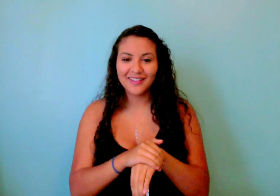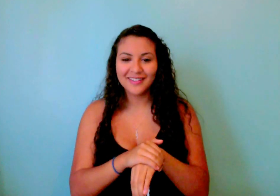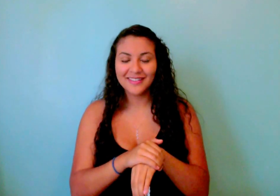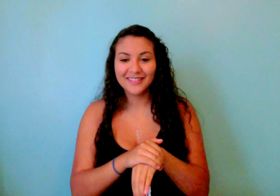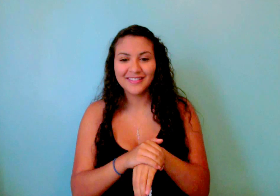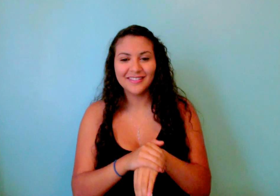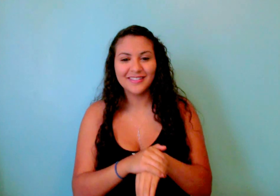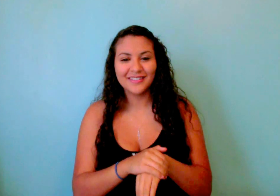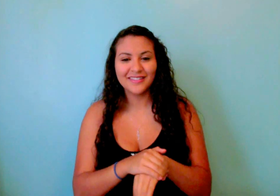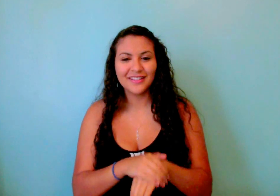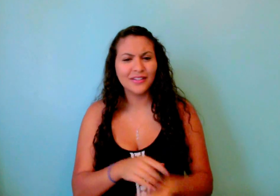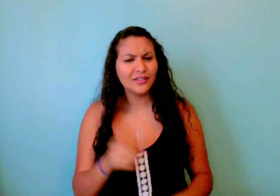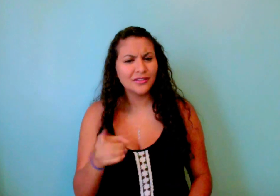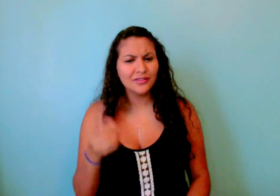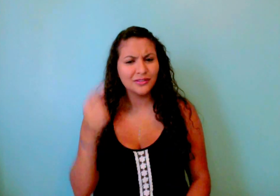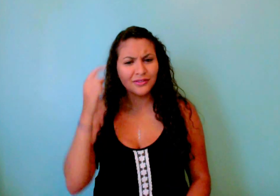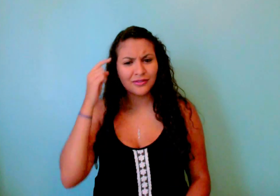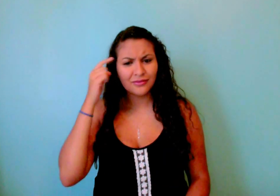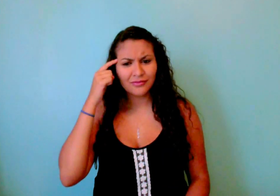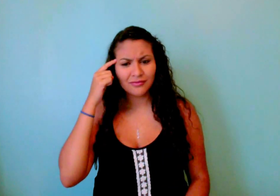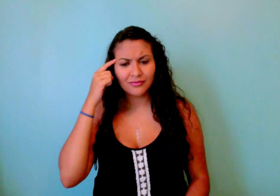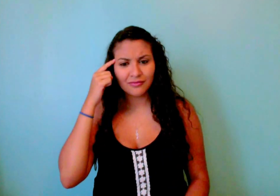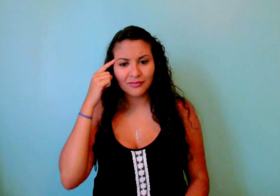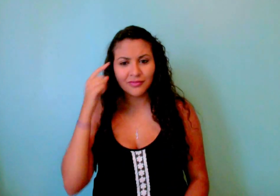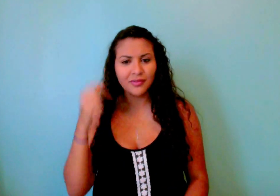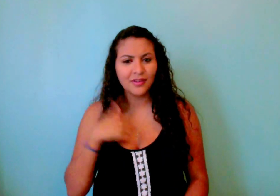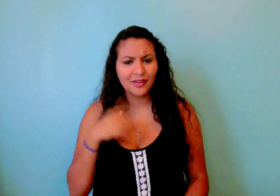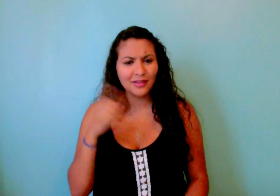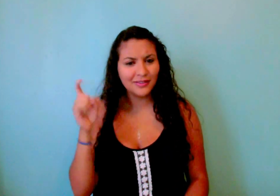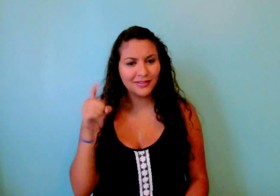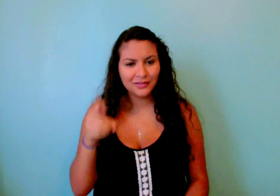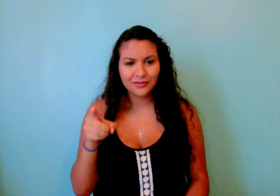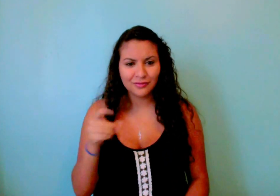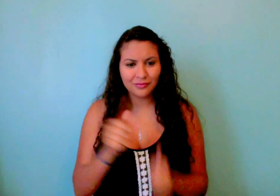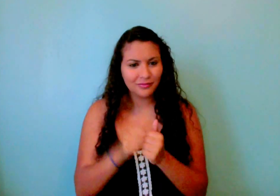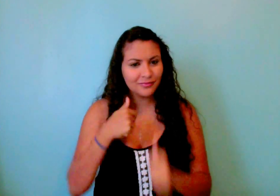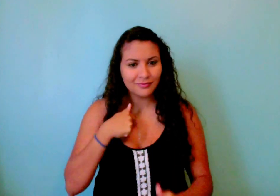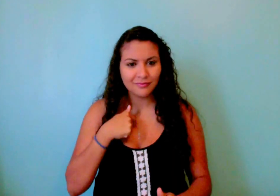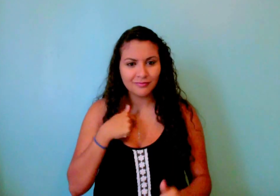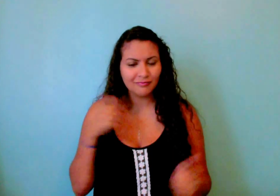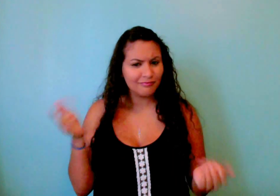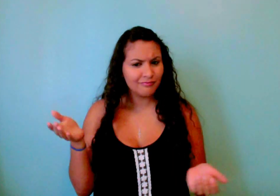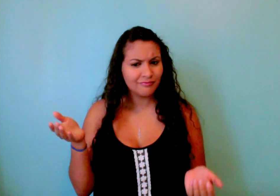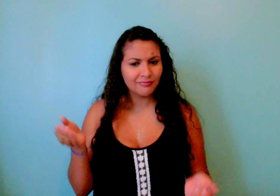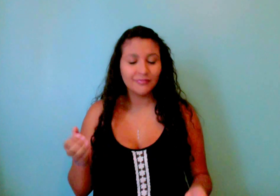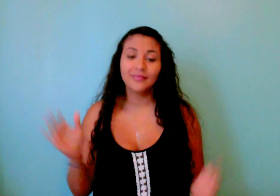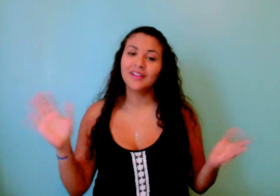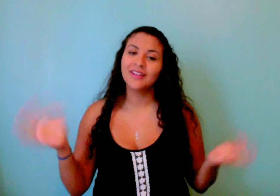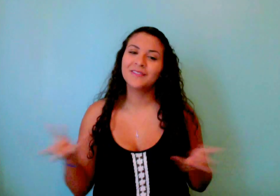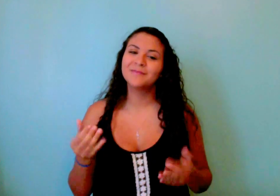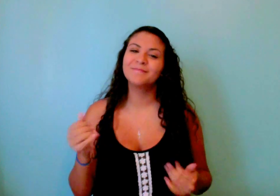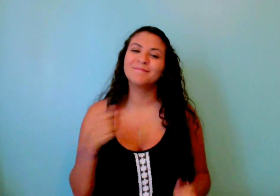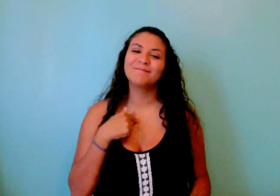Can you tell that I need you with me? Let me drink you down tonight